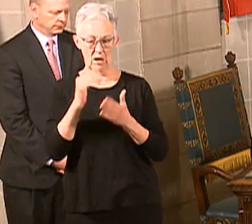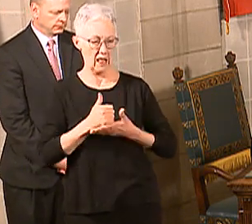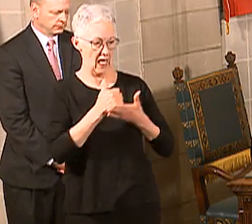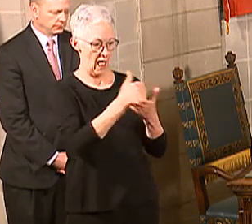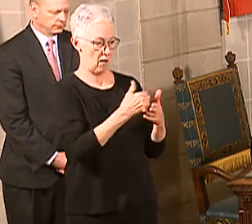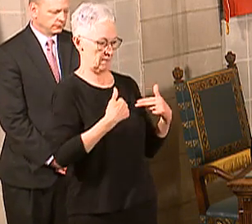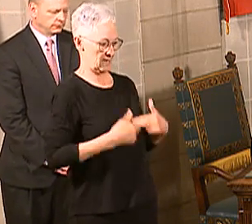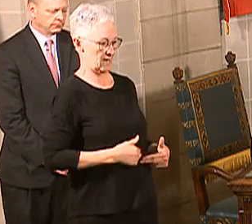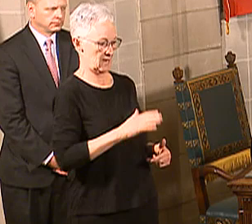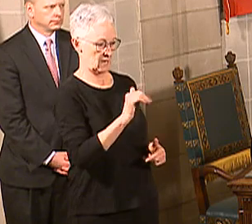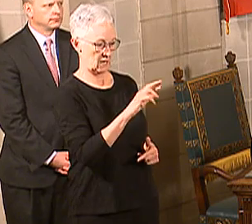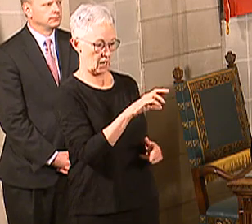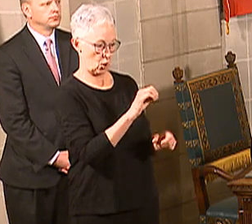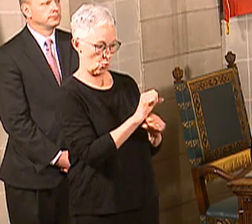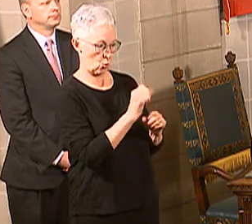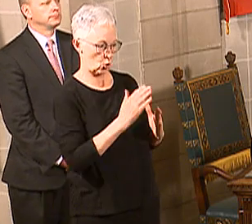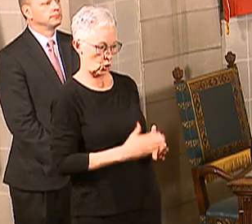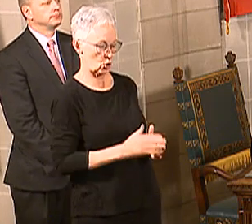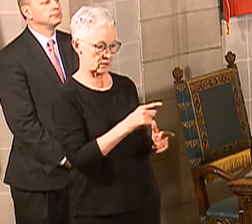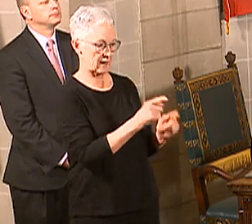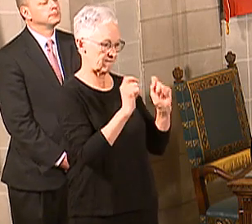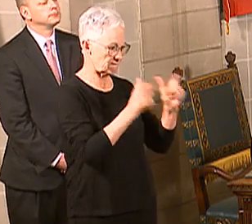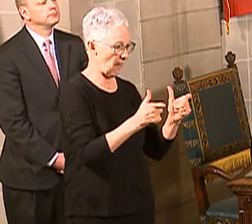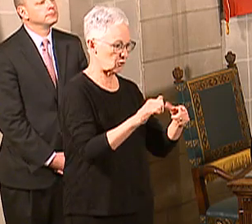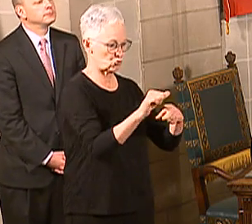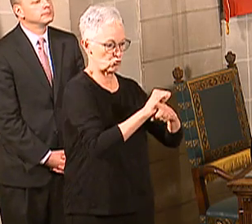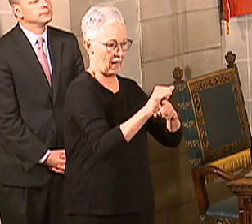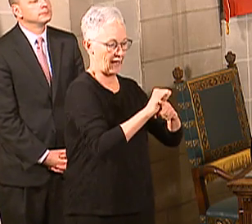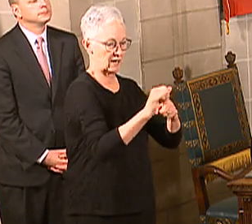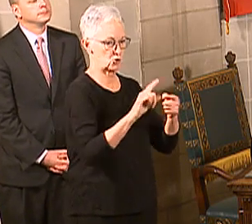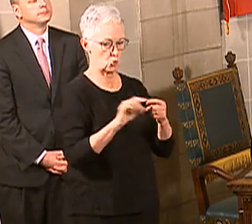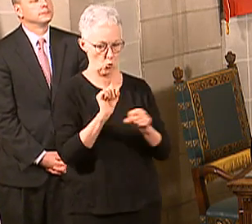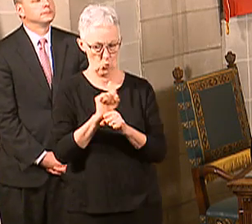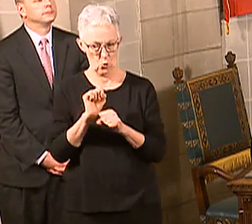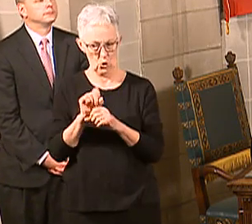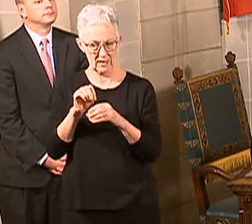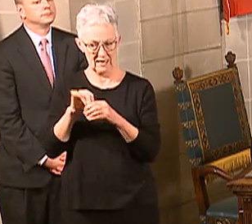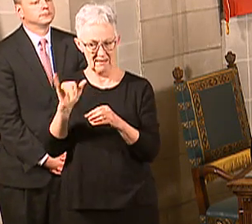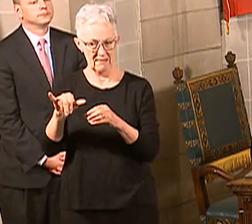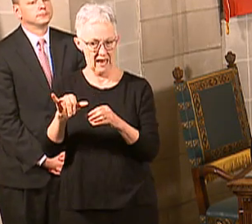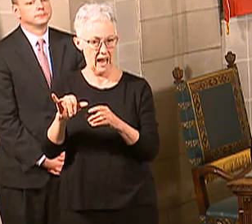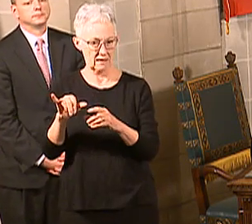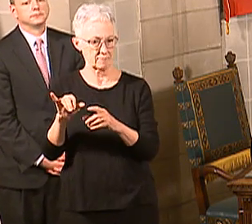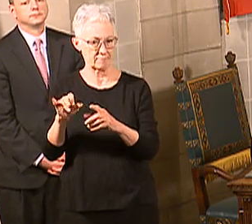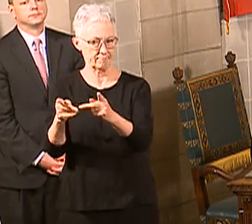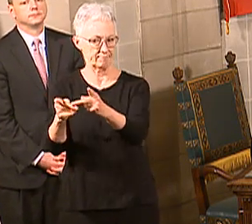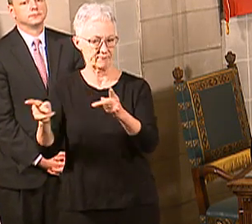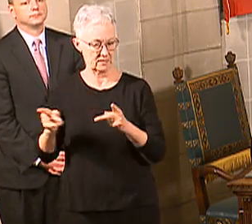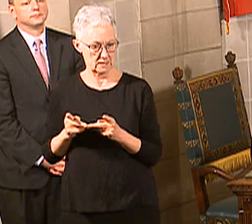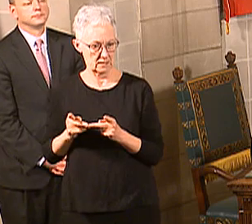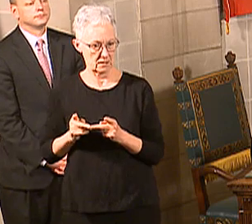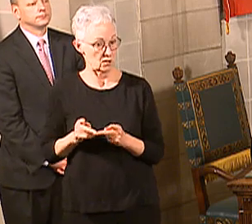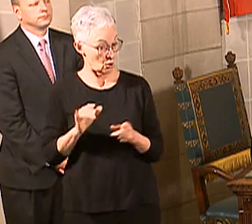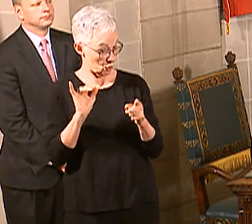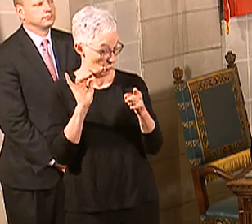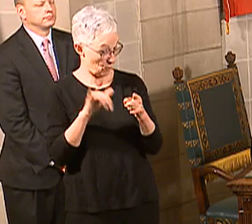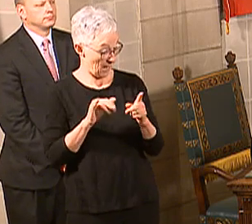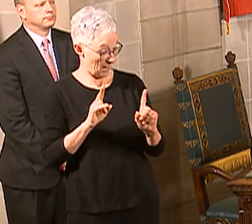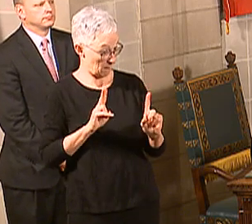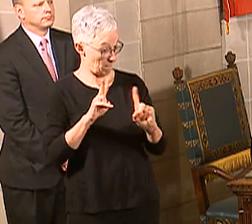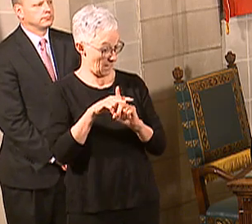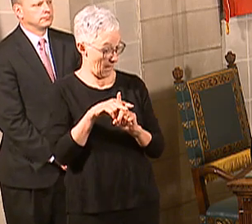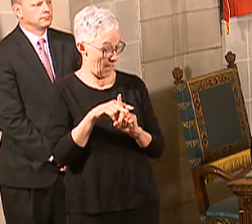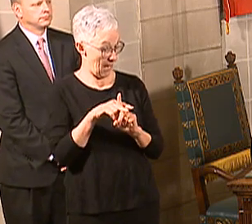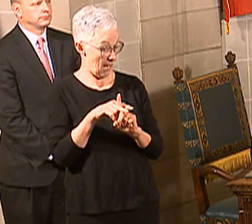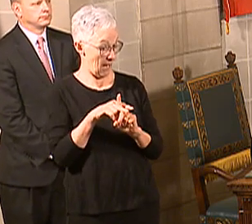was the old time and what was going be the new time? Does that also apply to some of the other people who were mentioning the